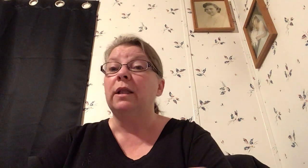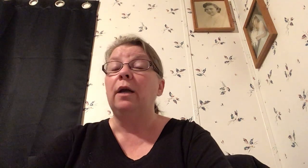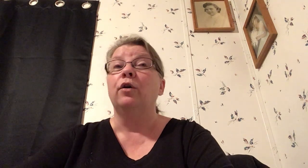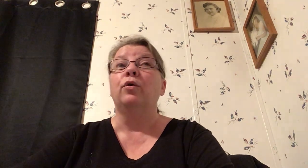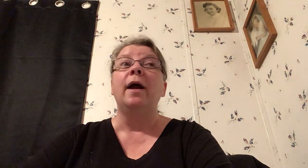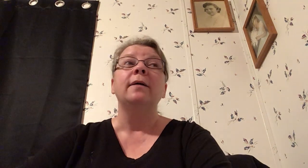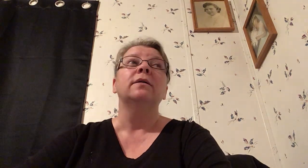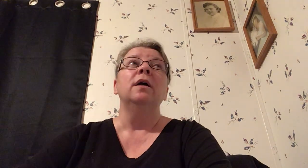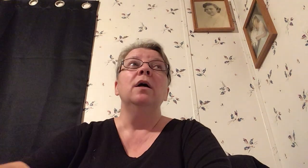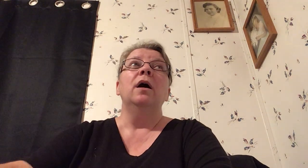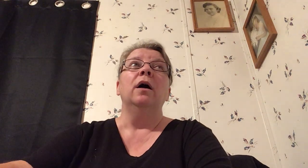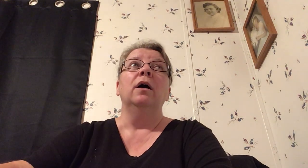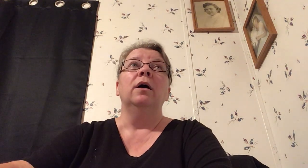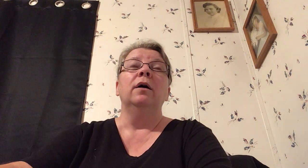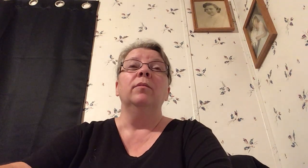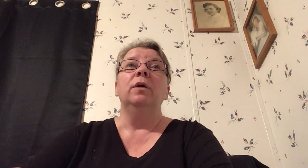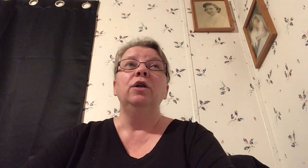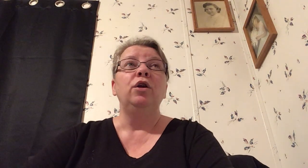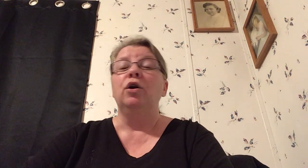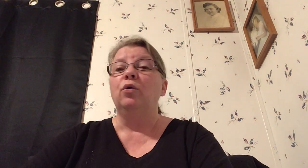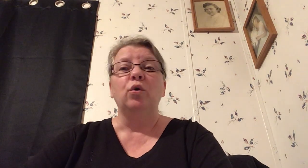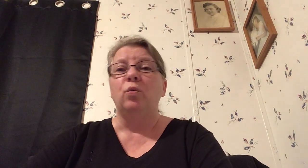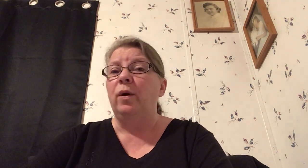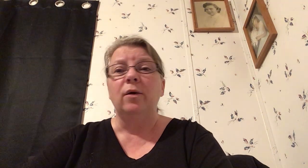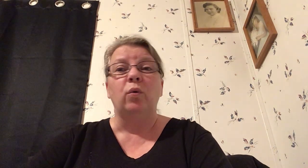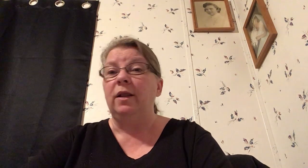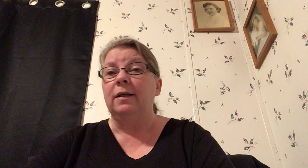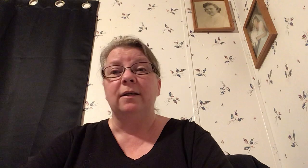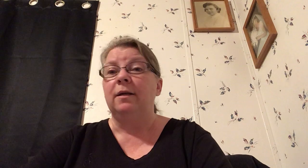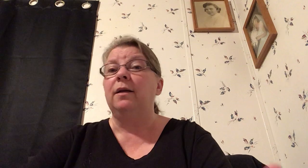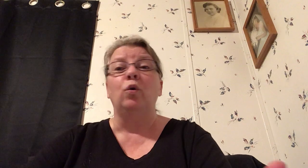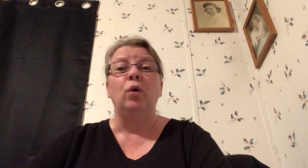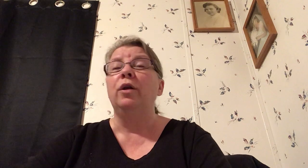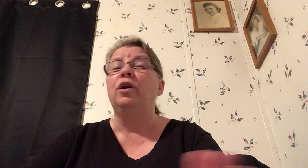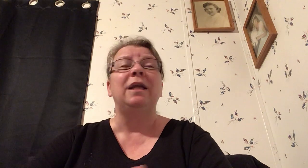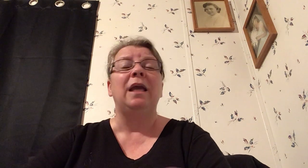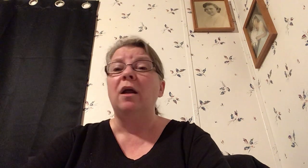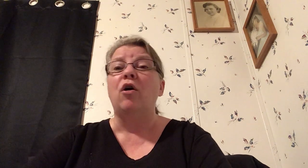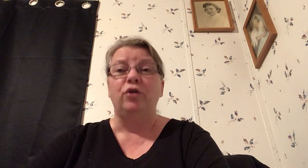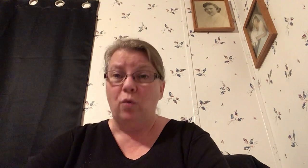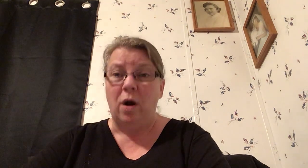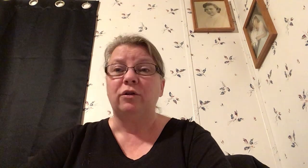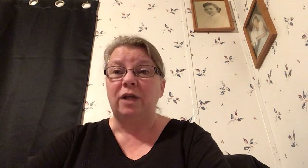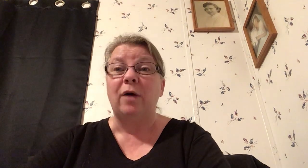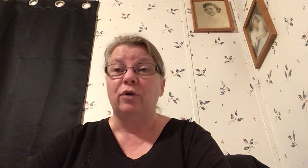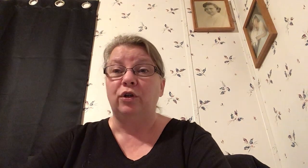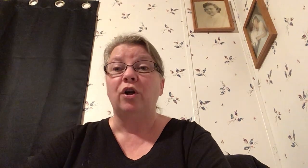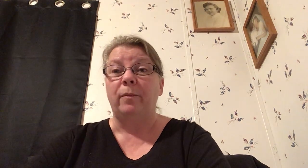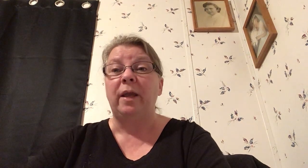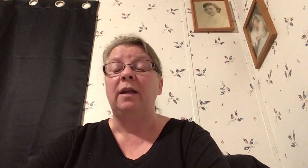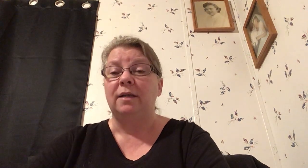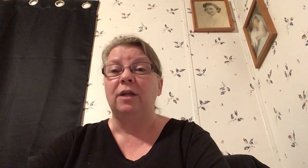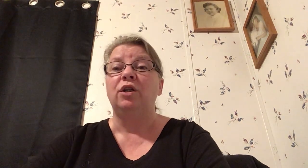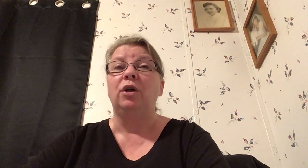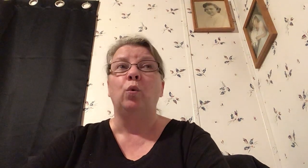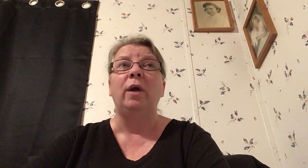they are correct you know quit listening get on your watchtower and start paying attention and quit